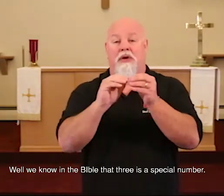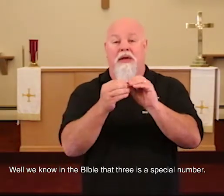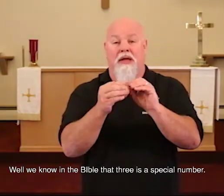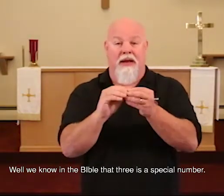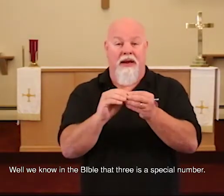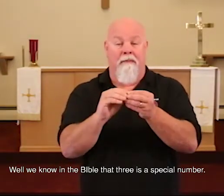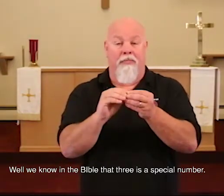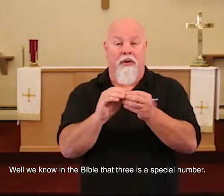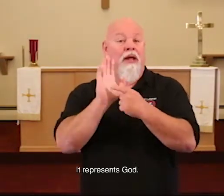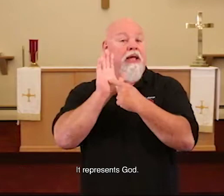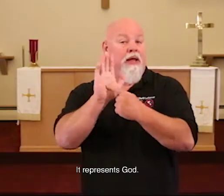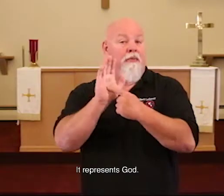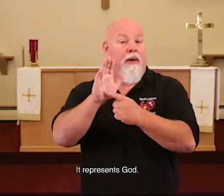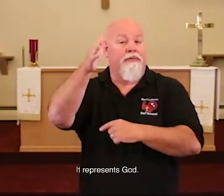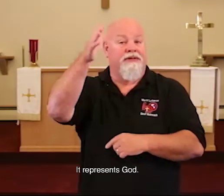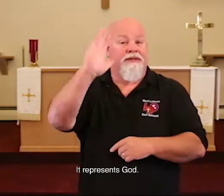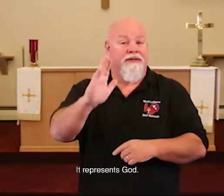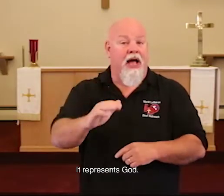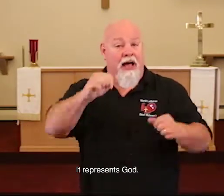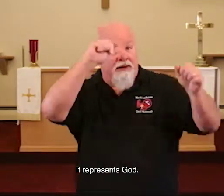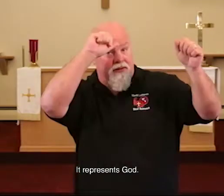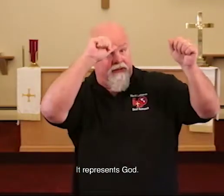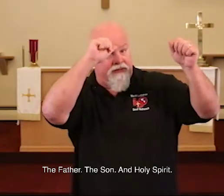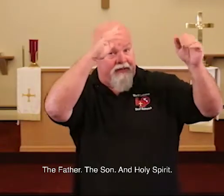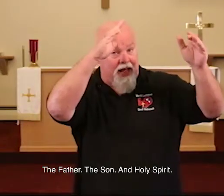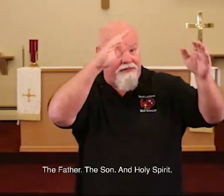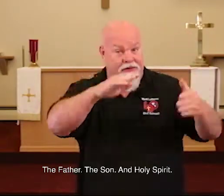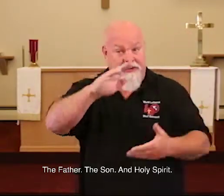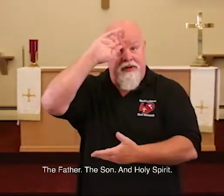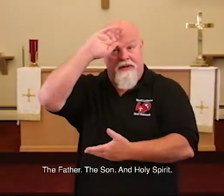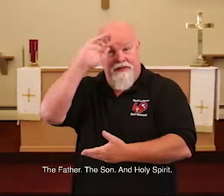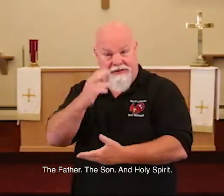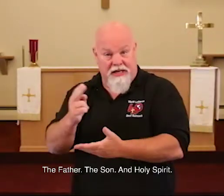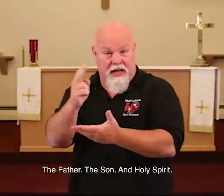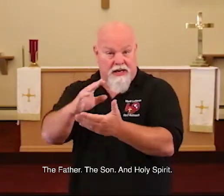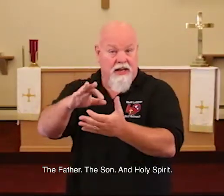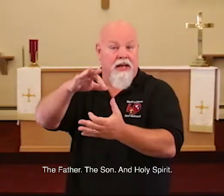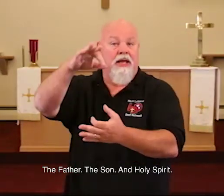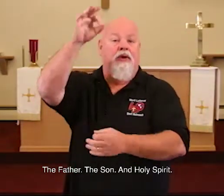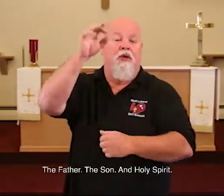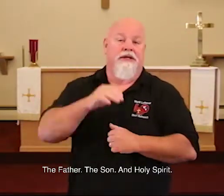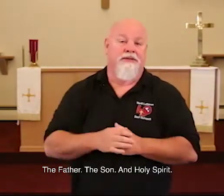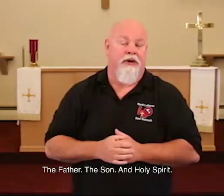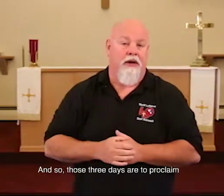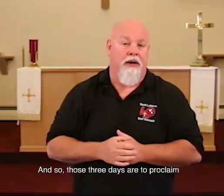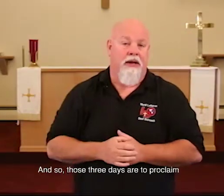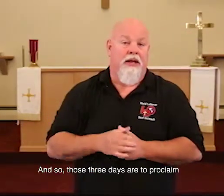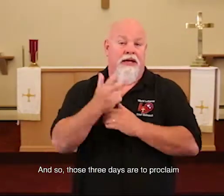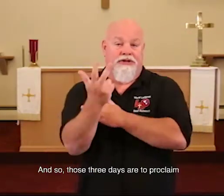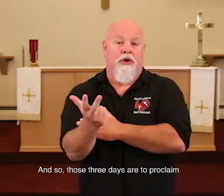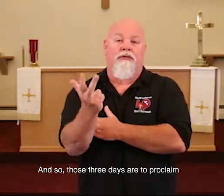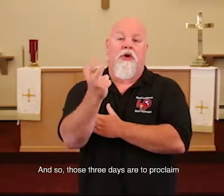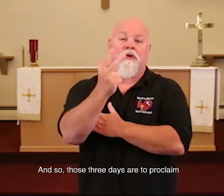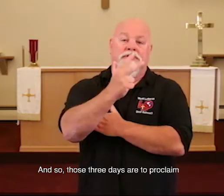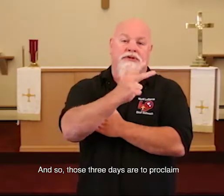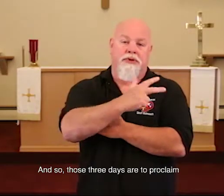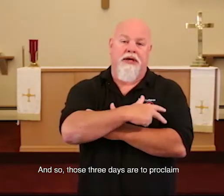number. It represents God, the Father, the Son, and Holy Spirit. And so those three